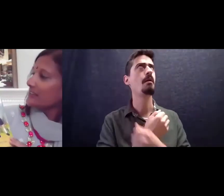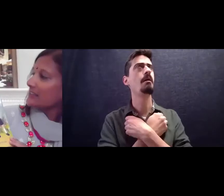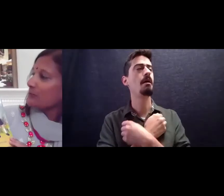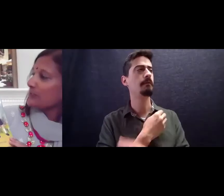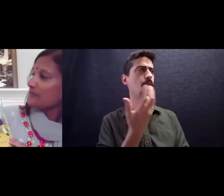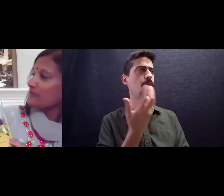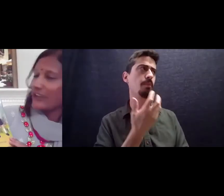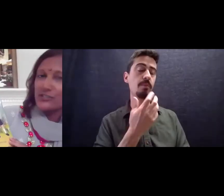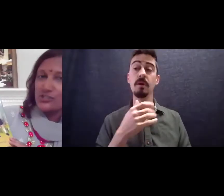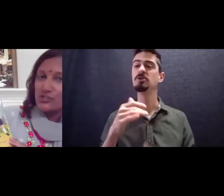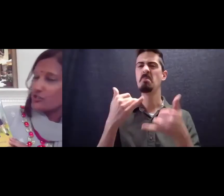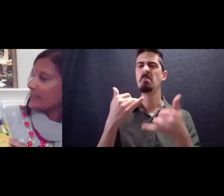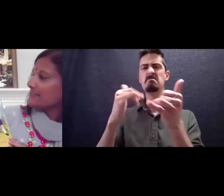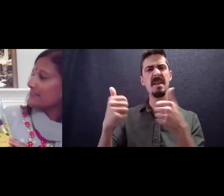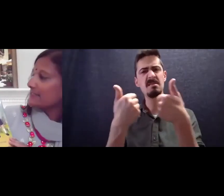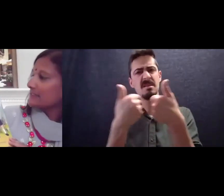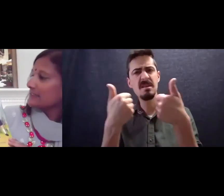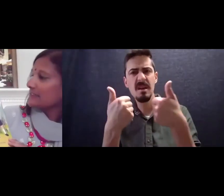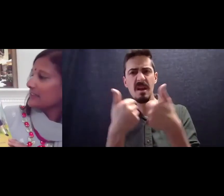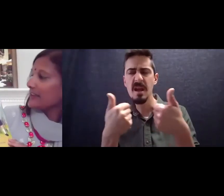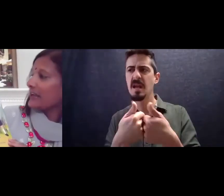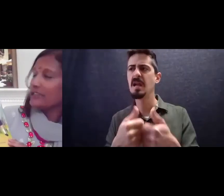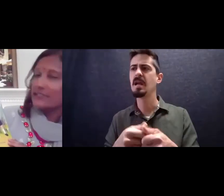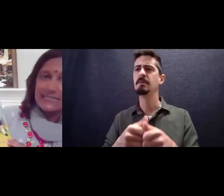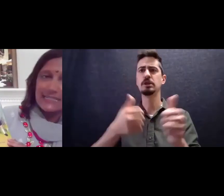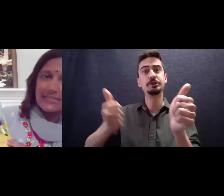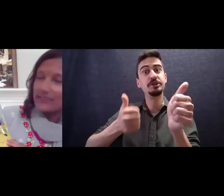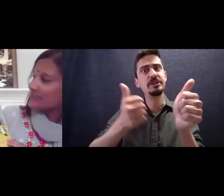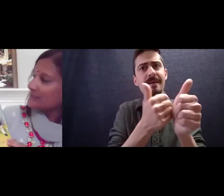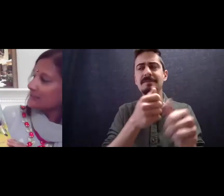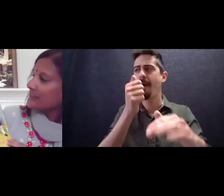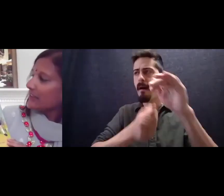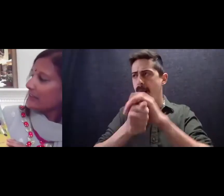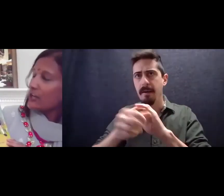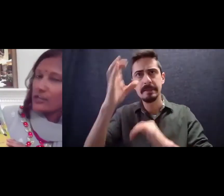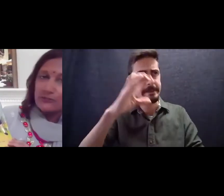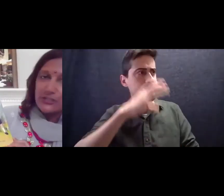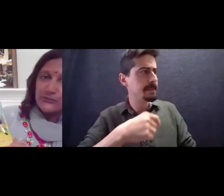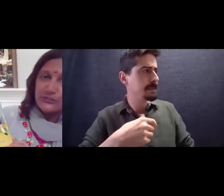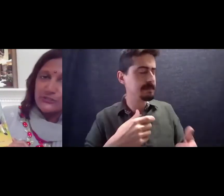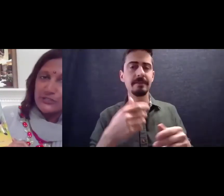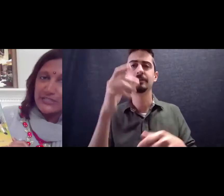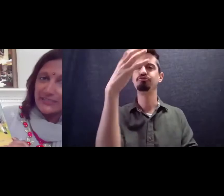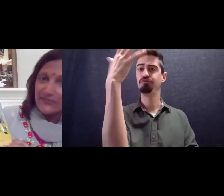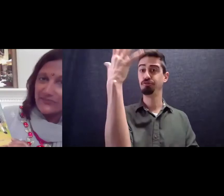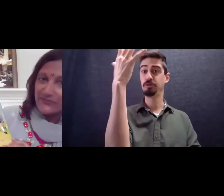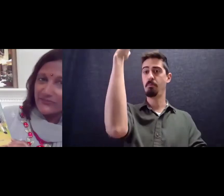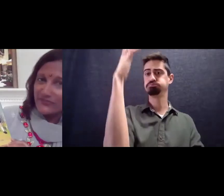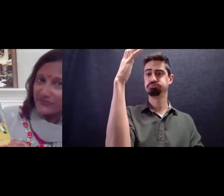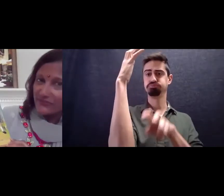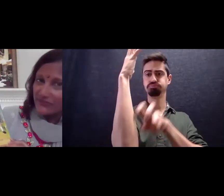they played fetch chase and hide and seek and cuddled under a tree